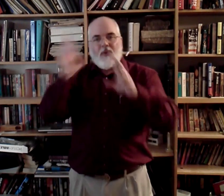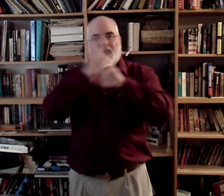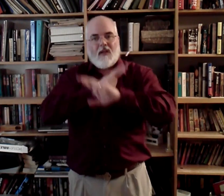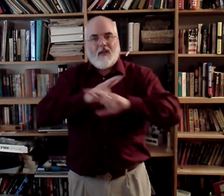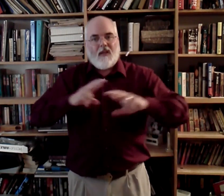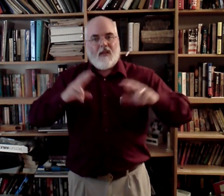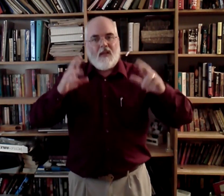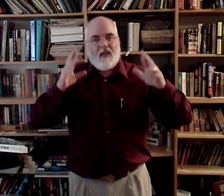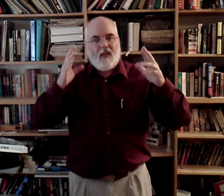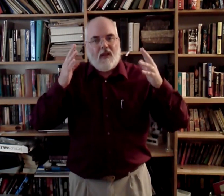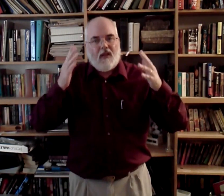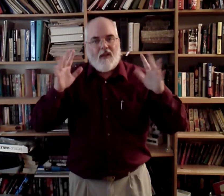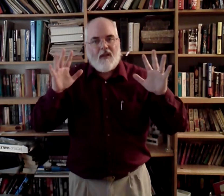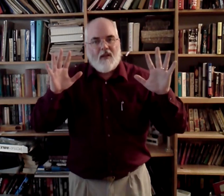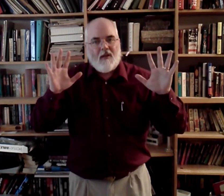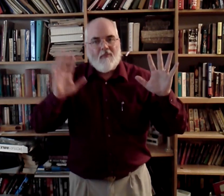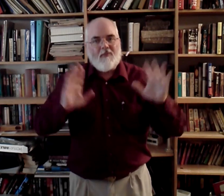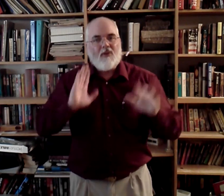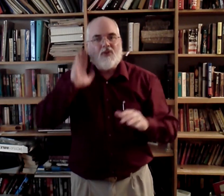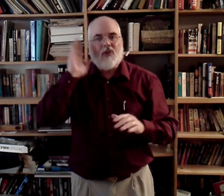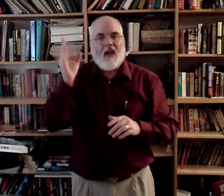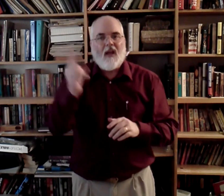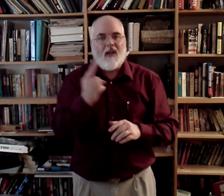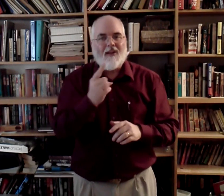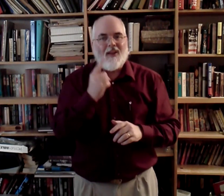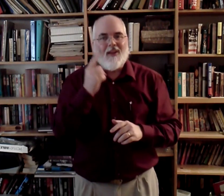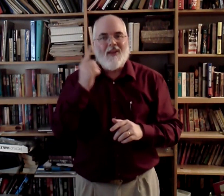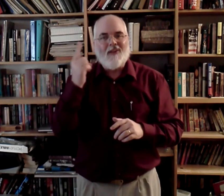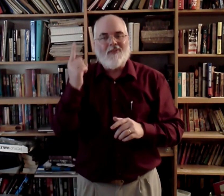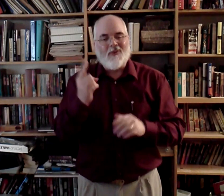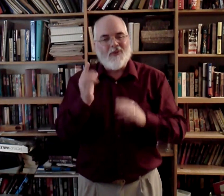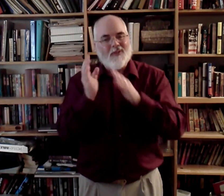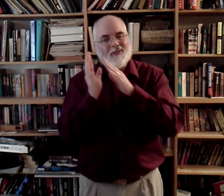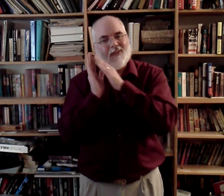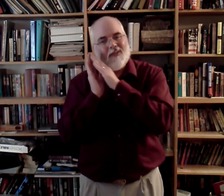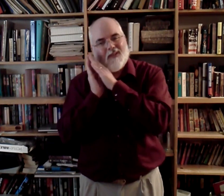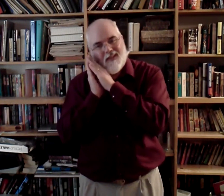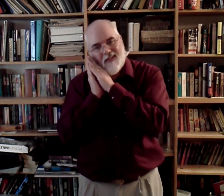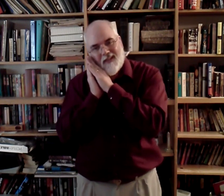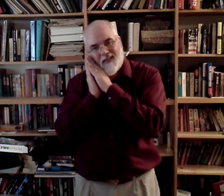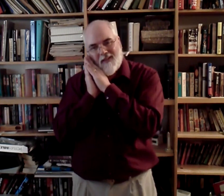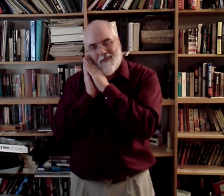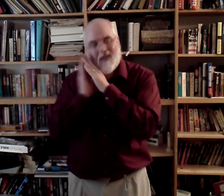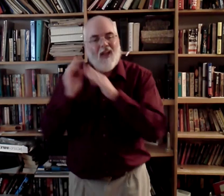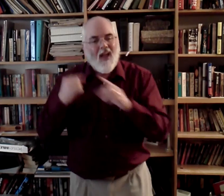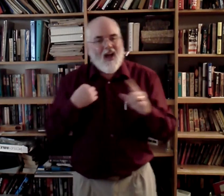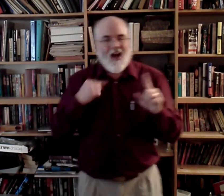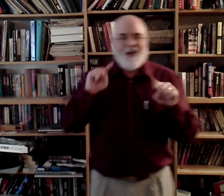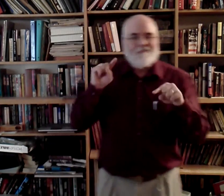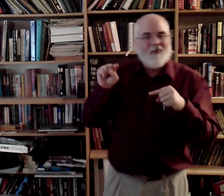redeemed shall ever sleep. I'm